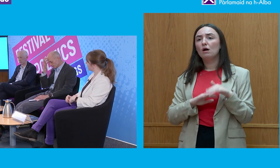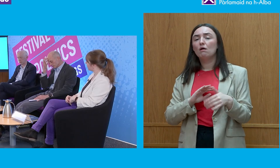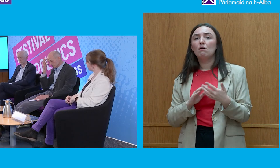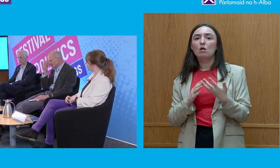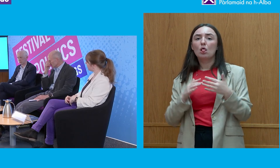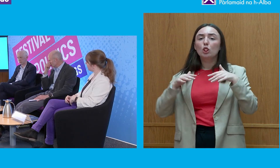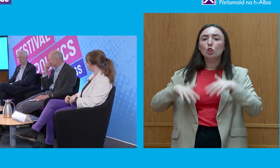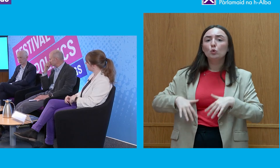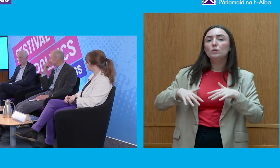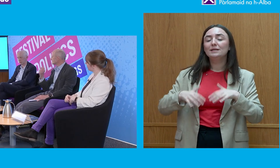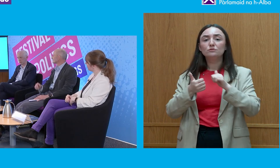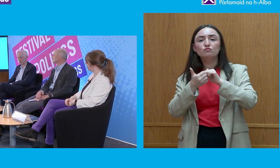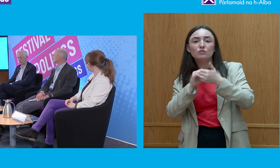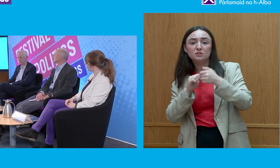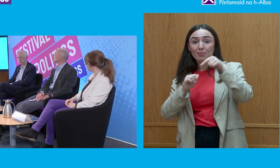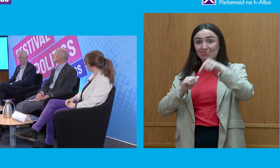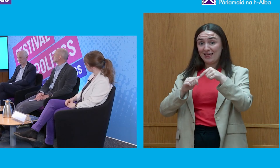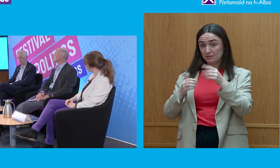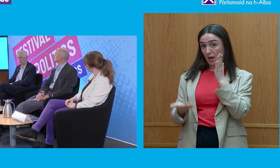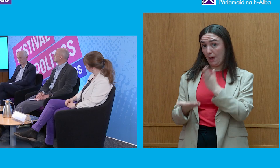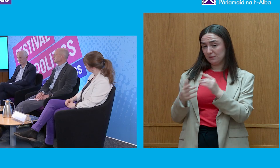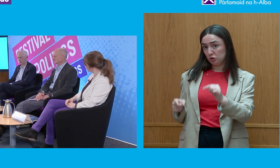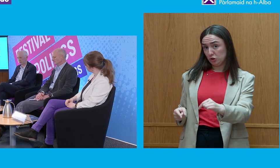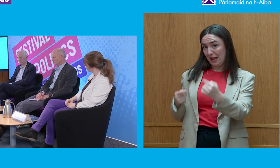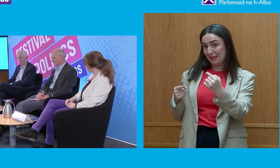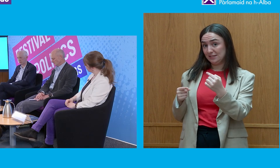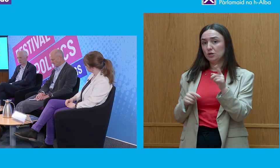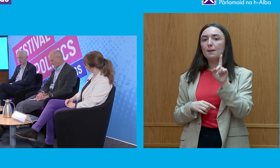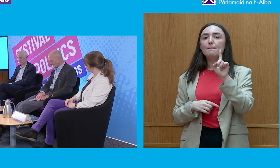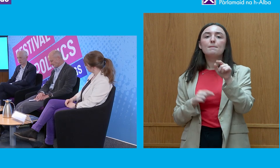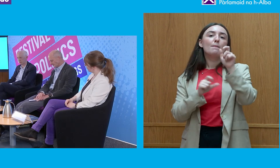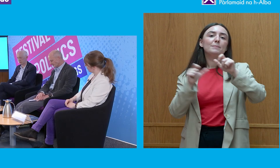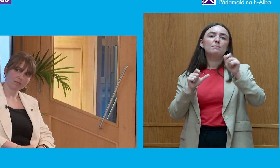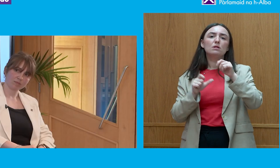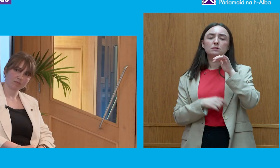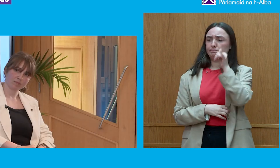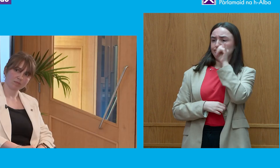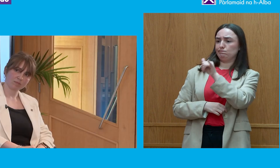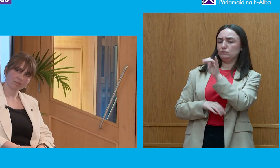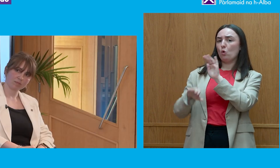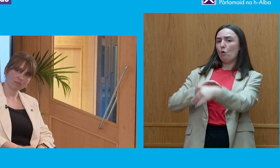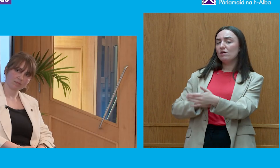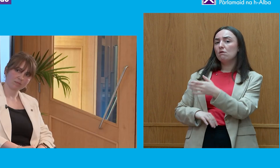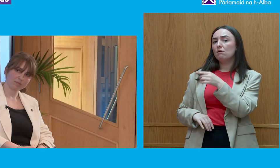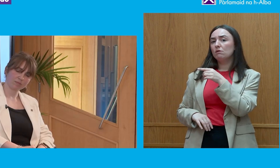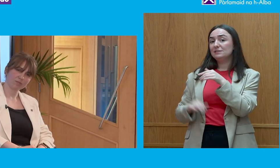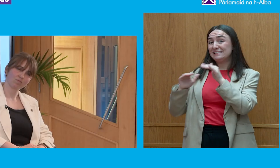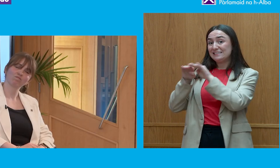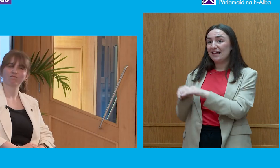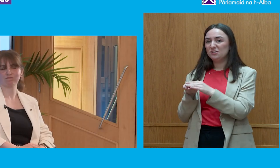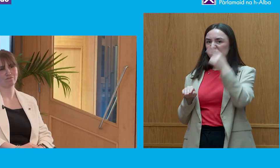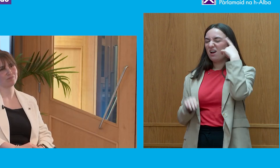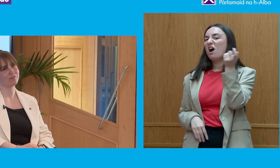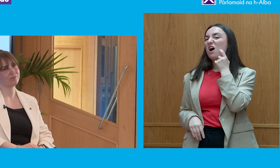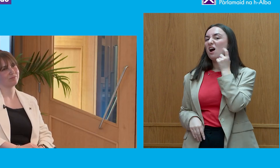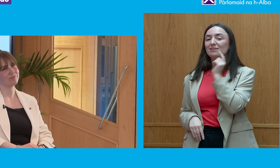group challenge, that people are looking to standards as the shorthand explanation. Or do